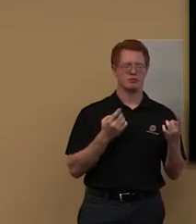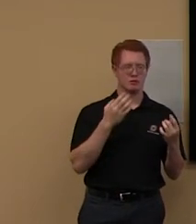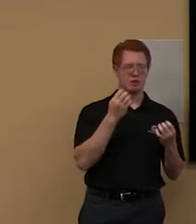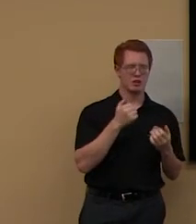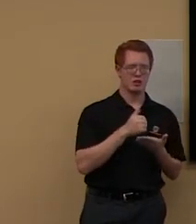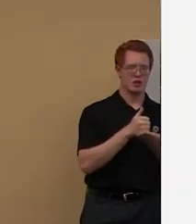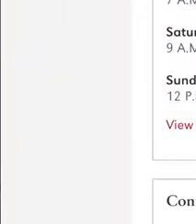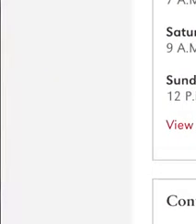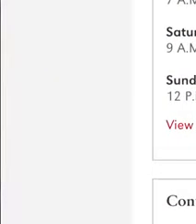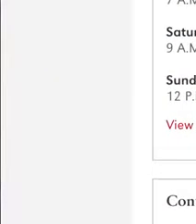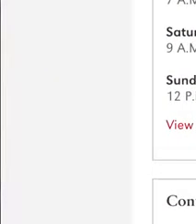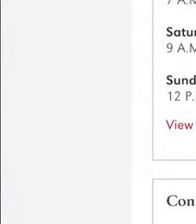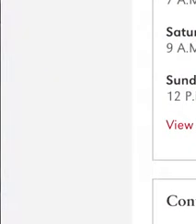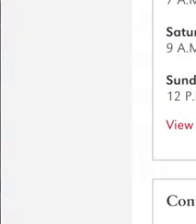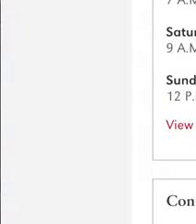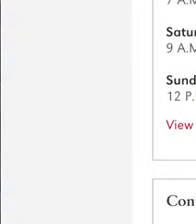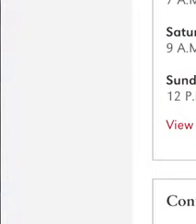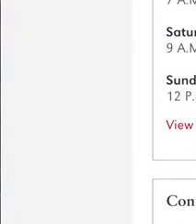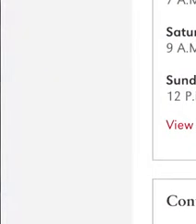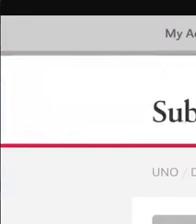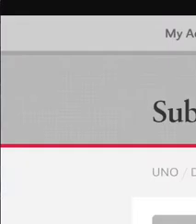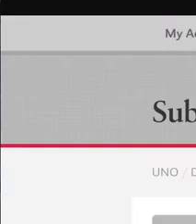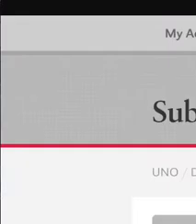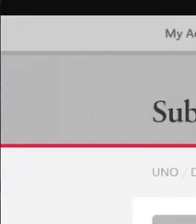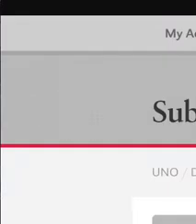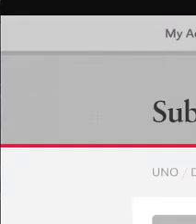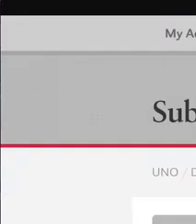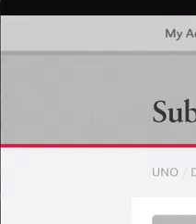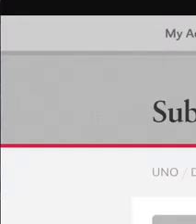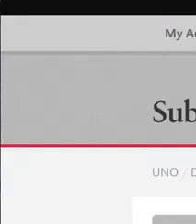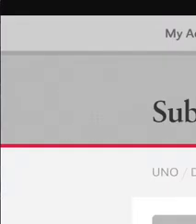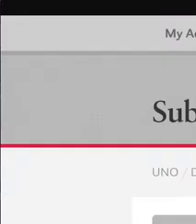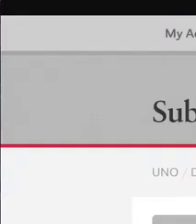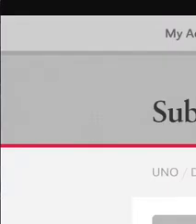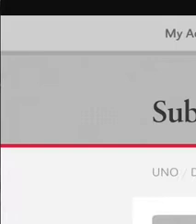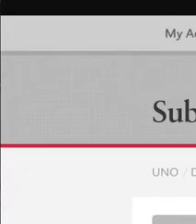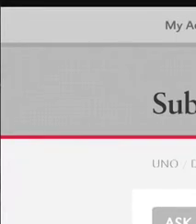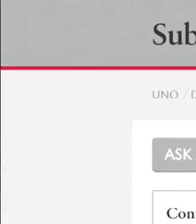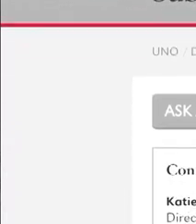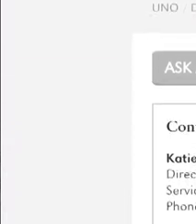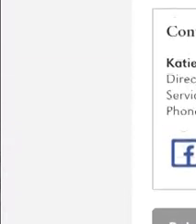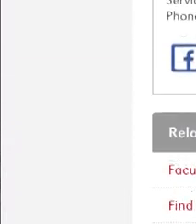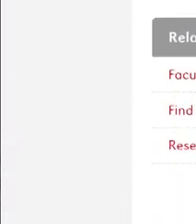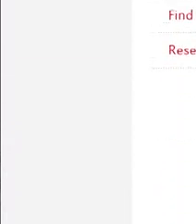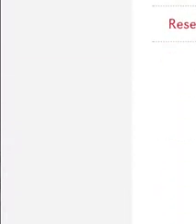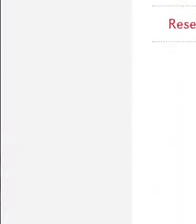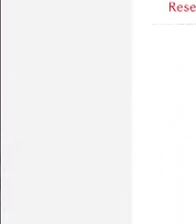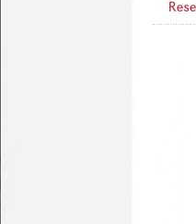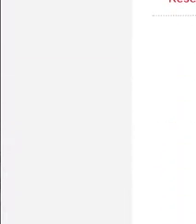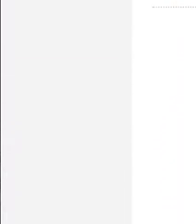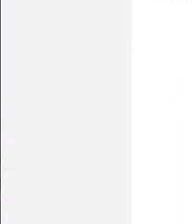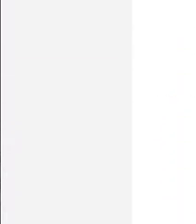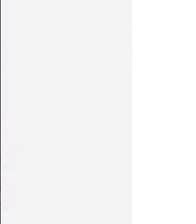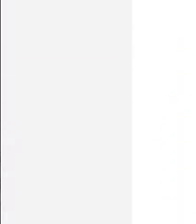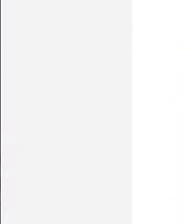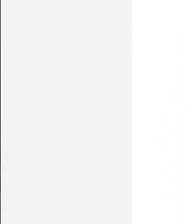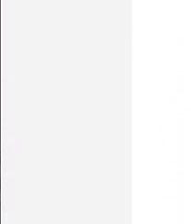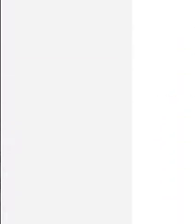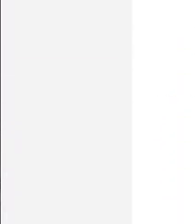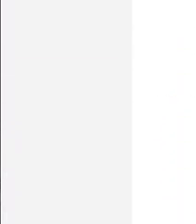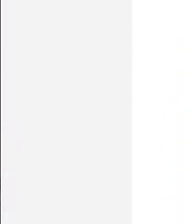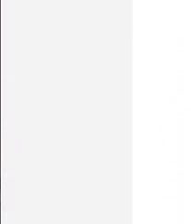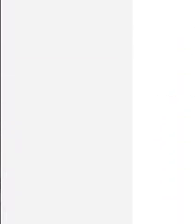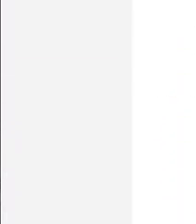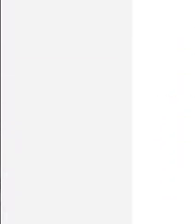remind you of who your subject librarian is. You can click on that and go to, for instance, communications,